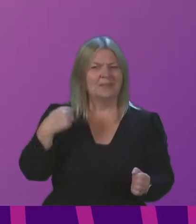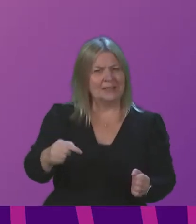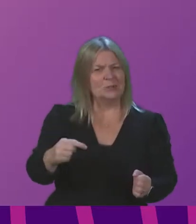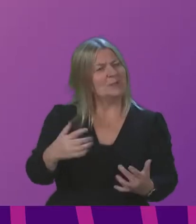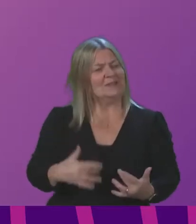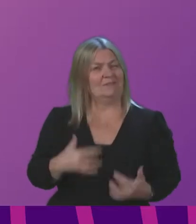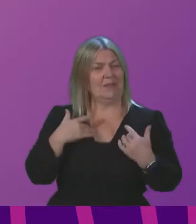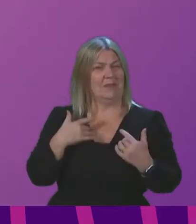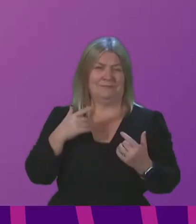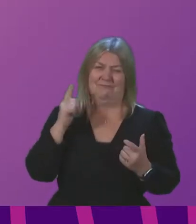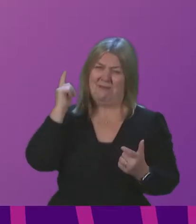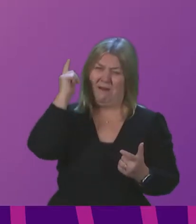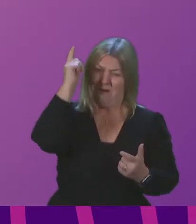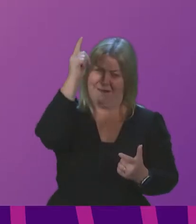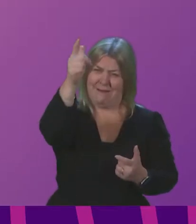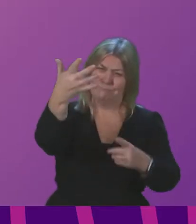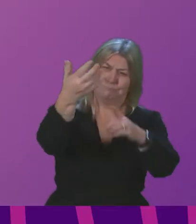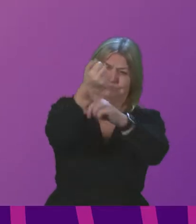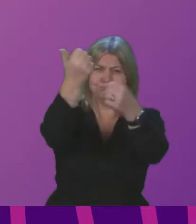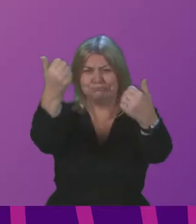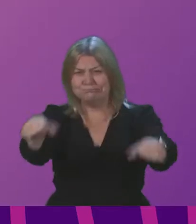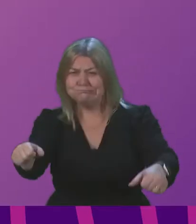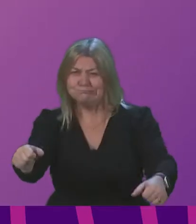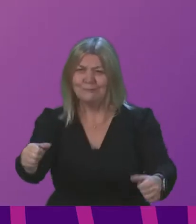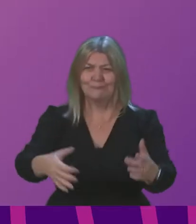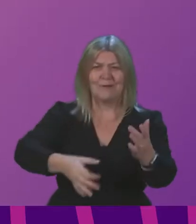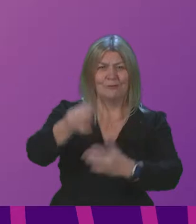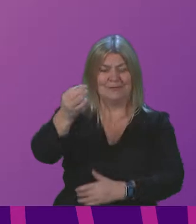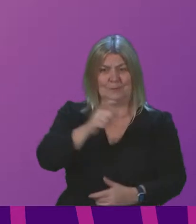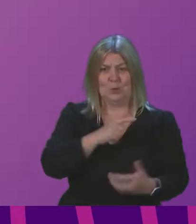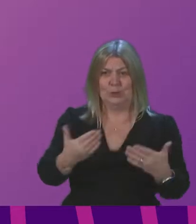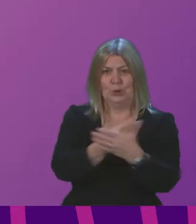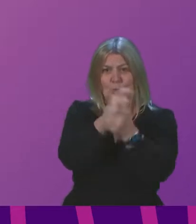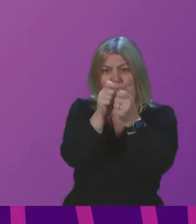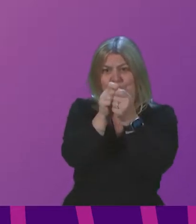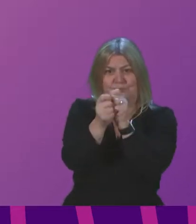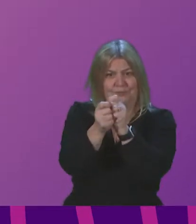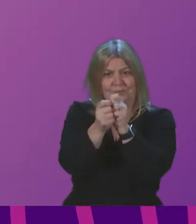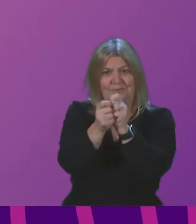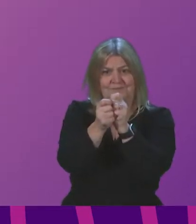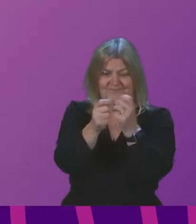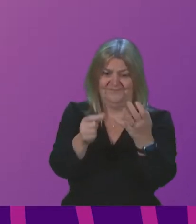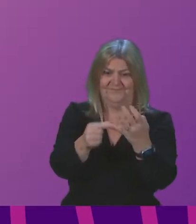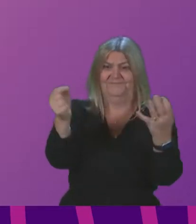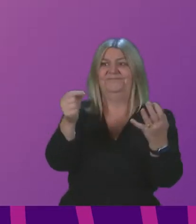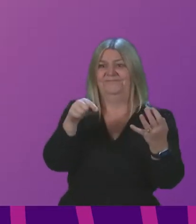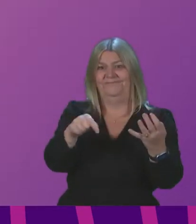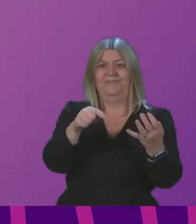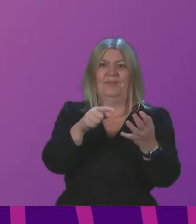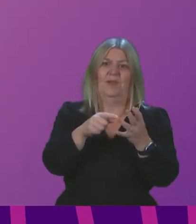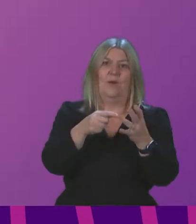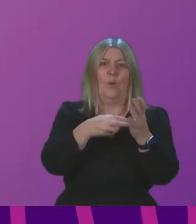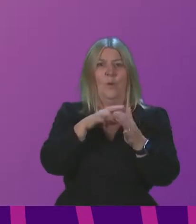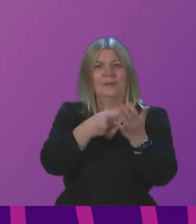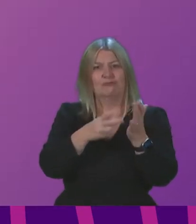like a distant horizon given the advent of the Omicron variant and the challenges that we can anticipate